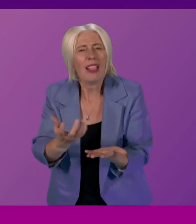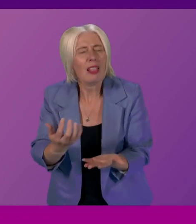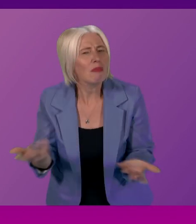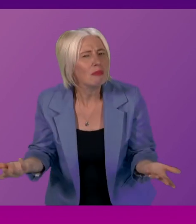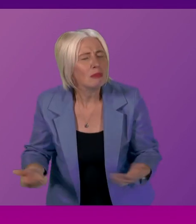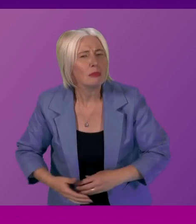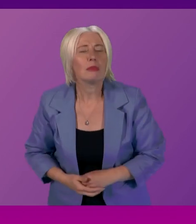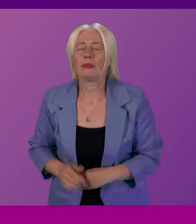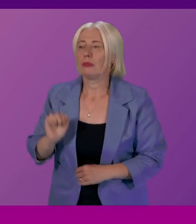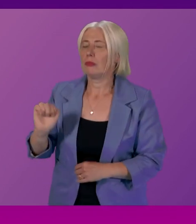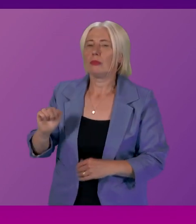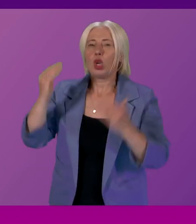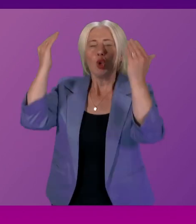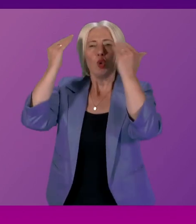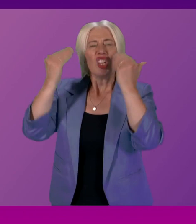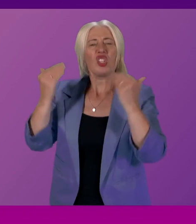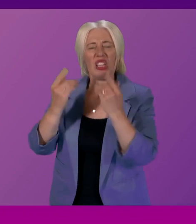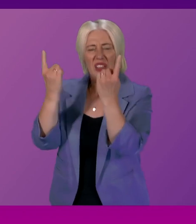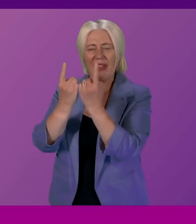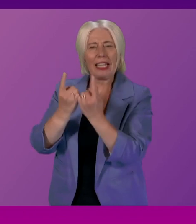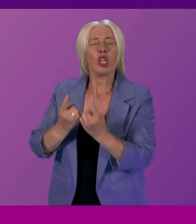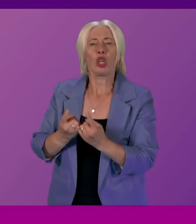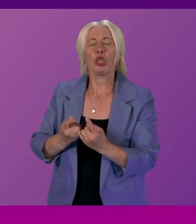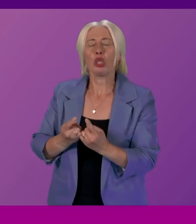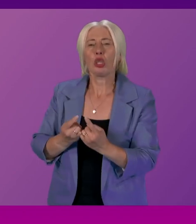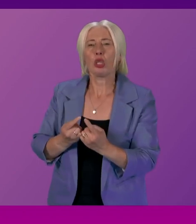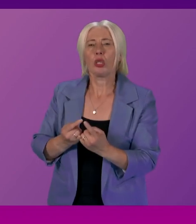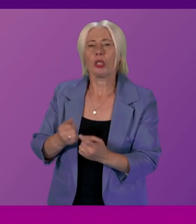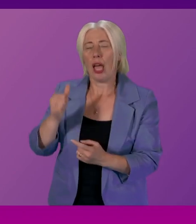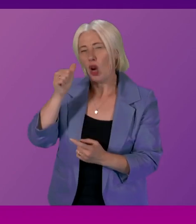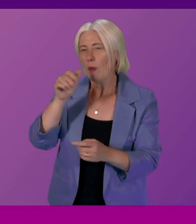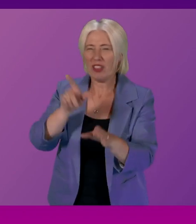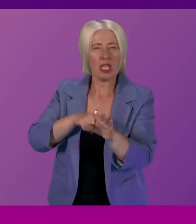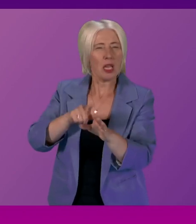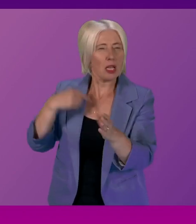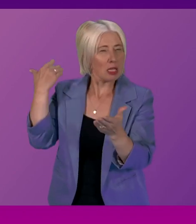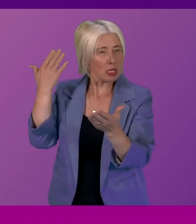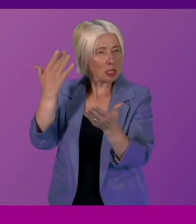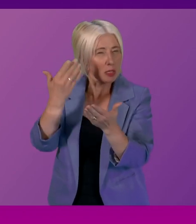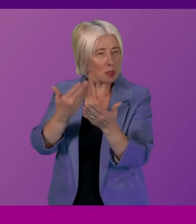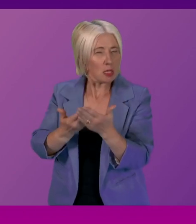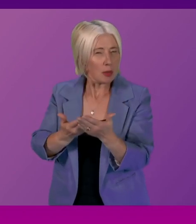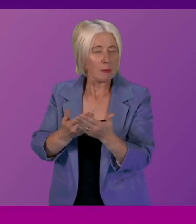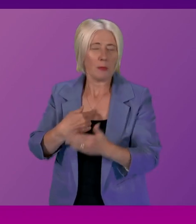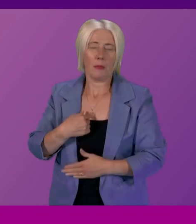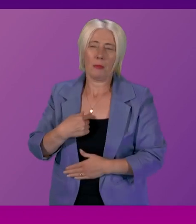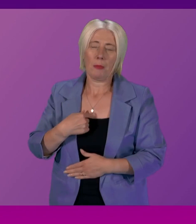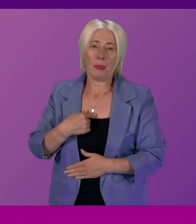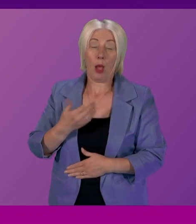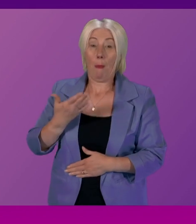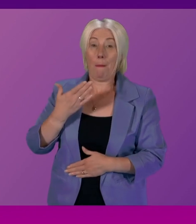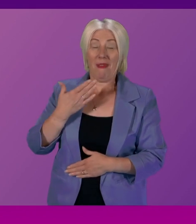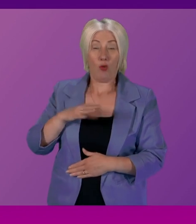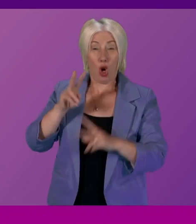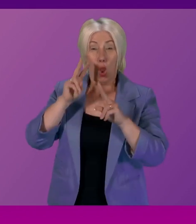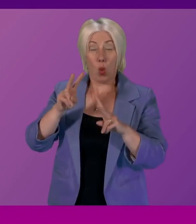for the judicial factors bill have been aware of for a number of years now first and foremost before I go into judicial